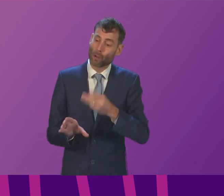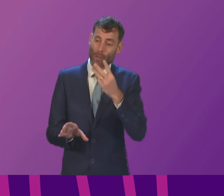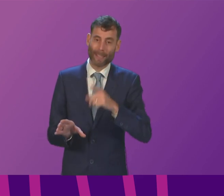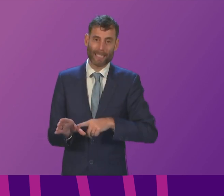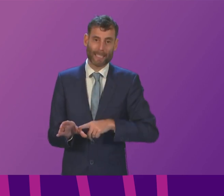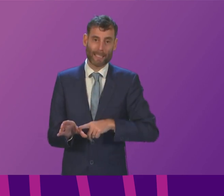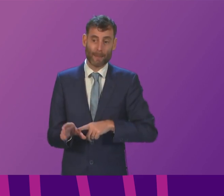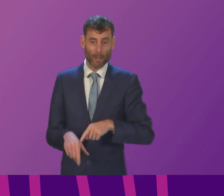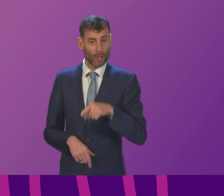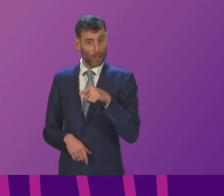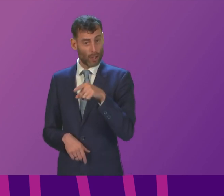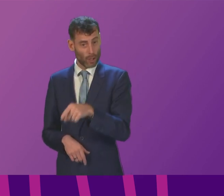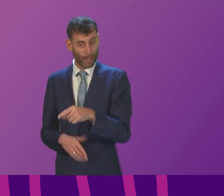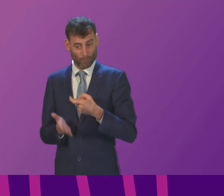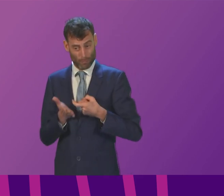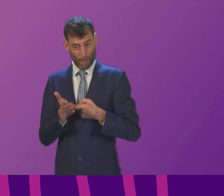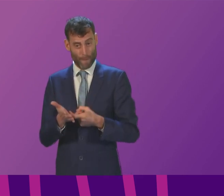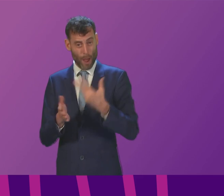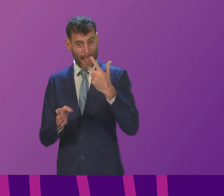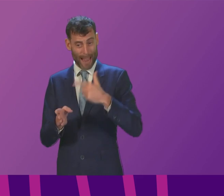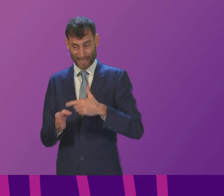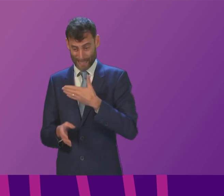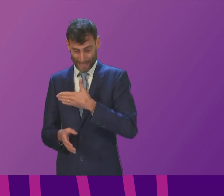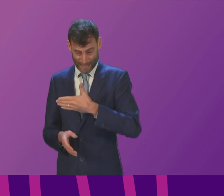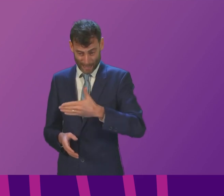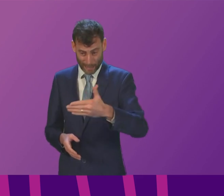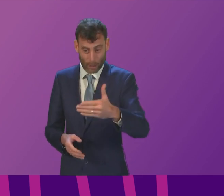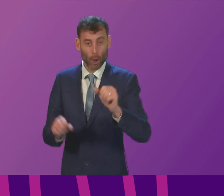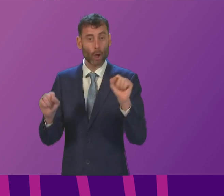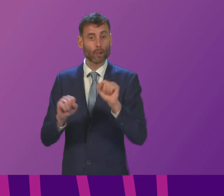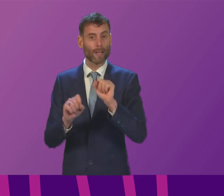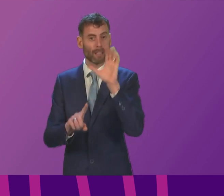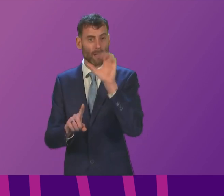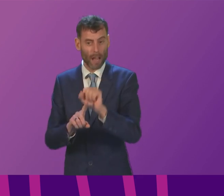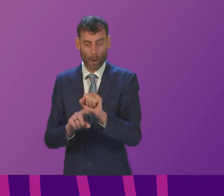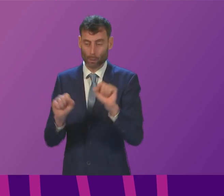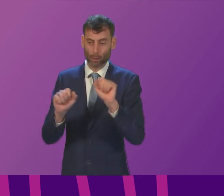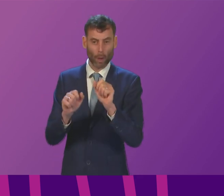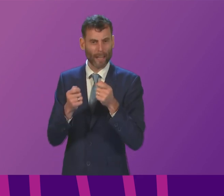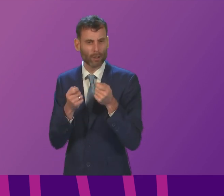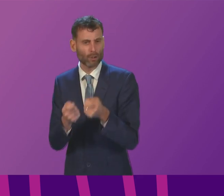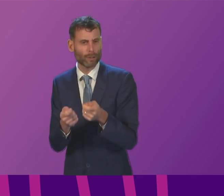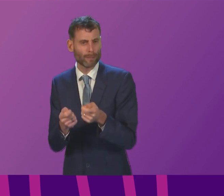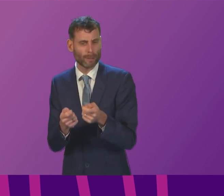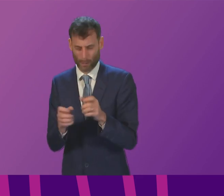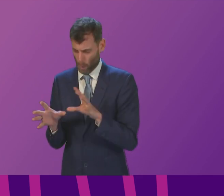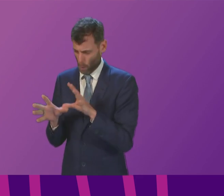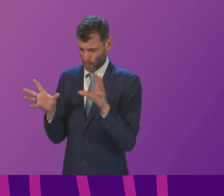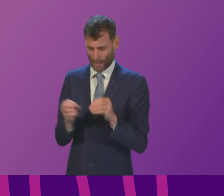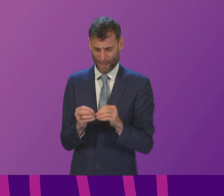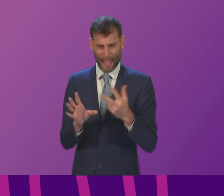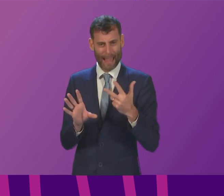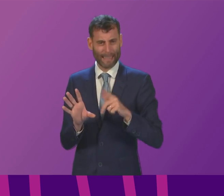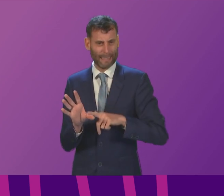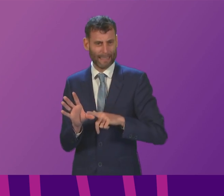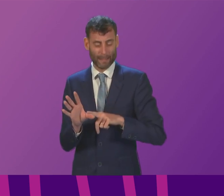almost eight years in the CAMS system without a proper diagnosis or access to appropriate treatment does the first minister believe it is acceptable for